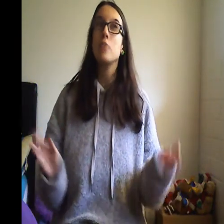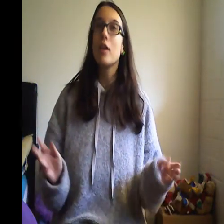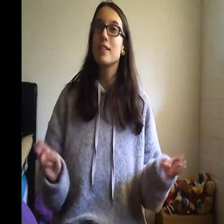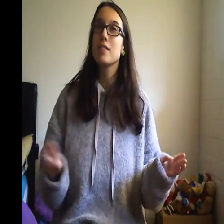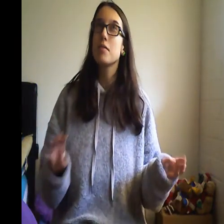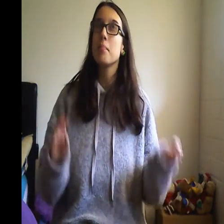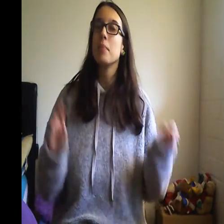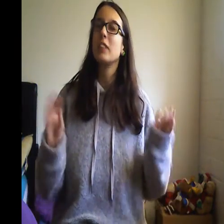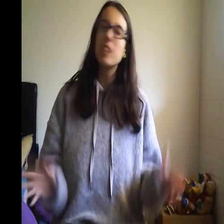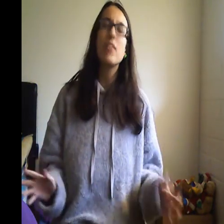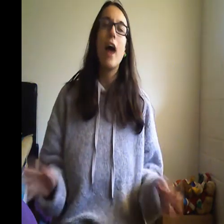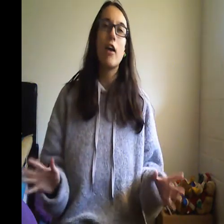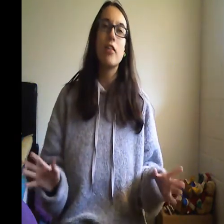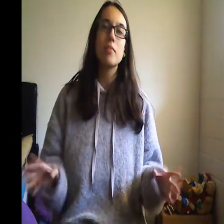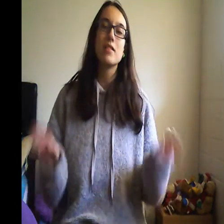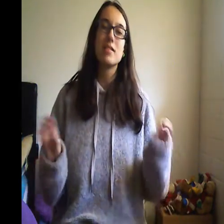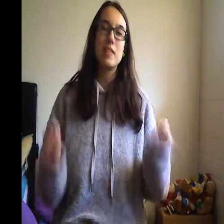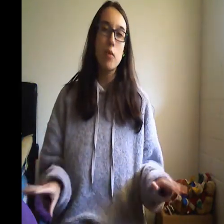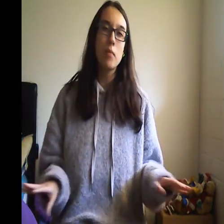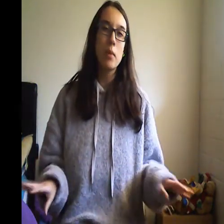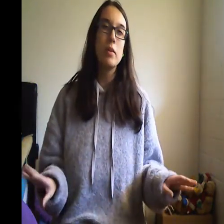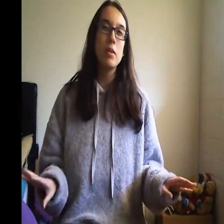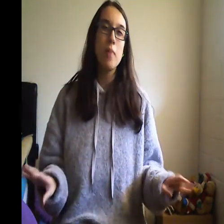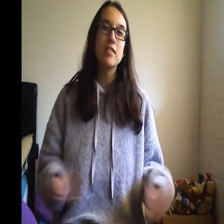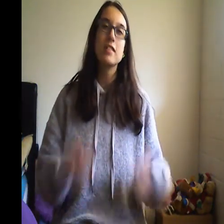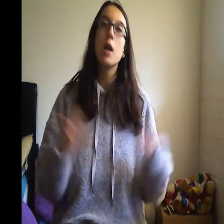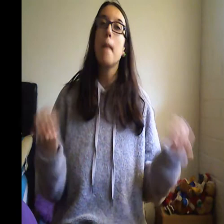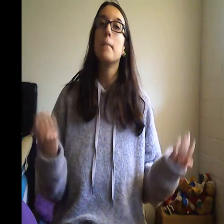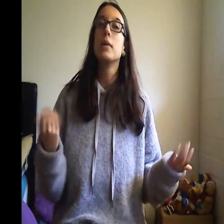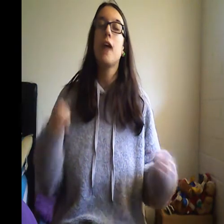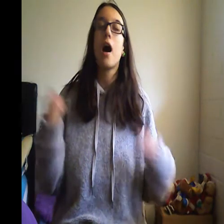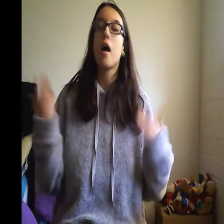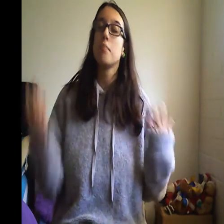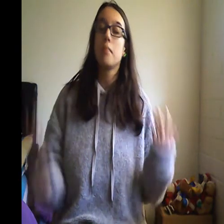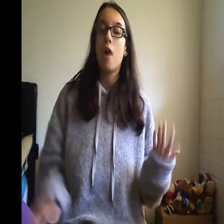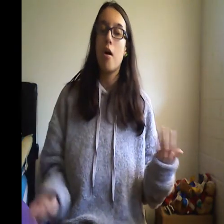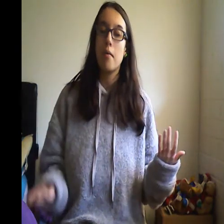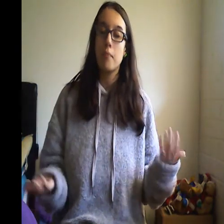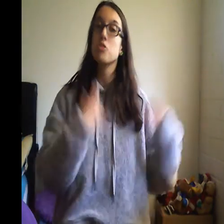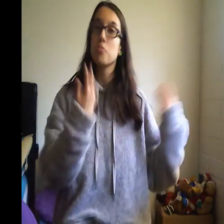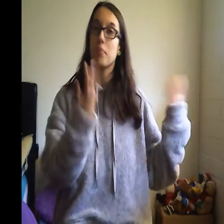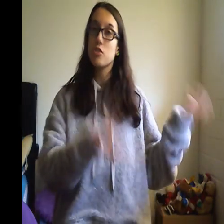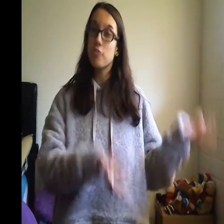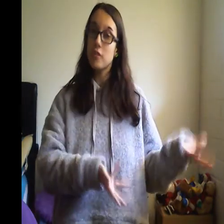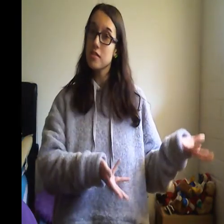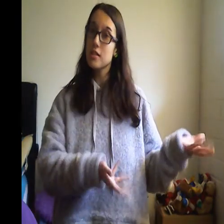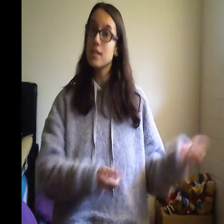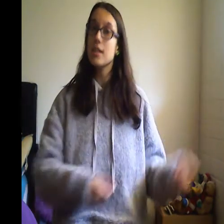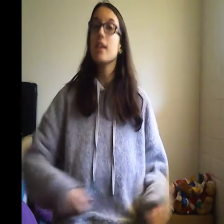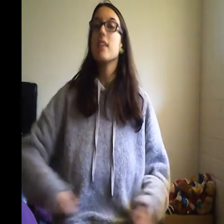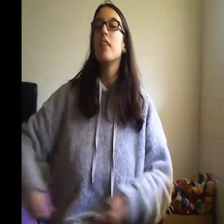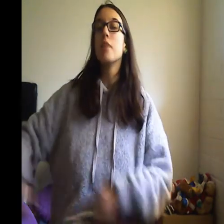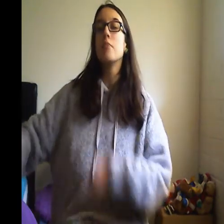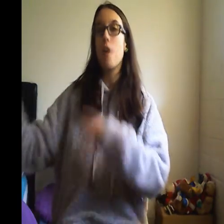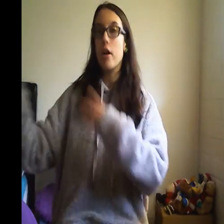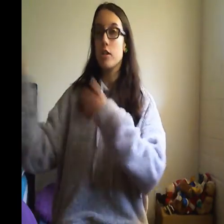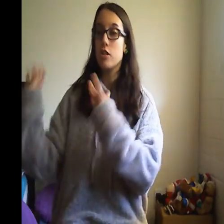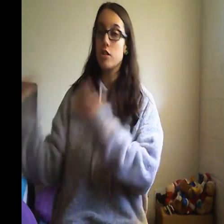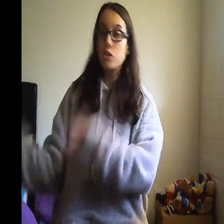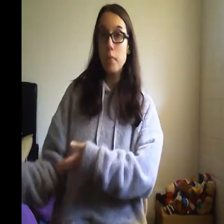not believe that i got them in the same walmart beauty box but i'm um brush first then move on to the toothpaste